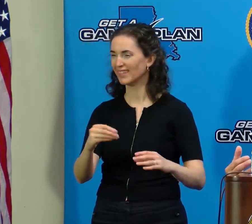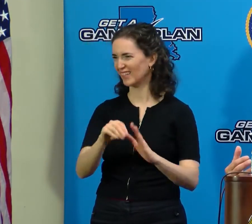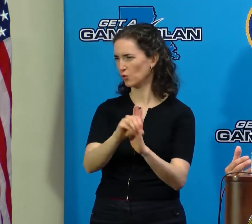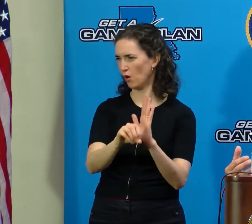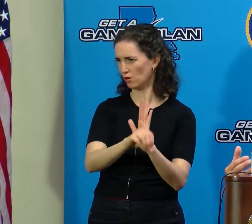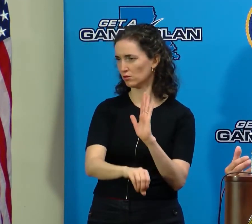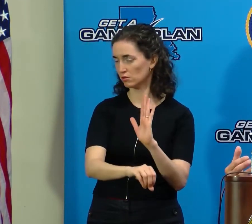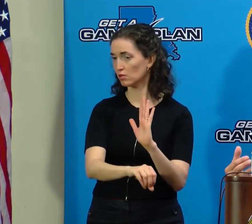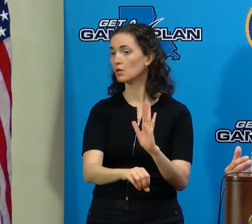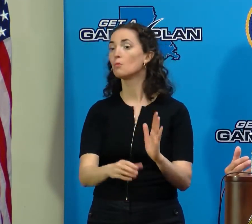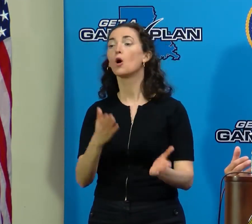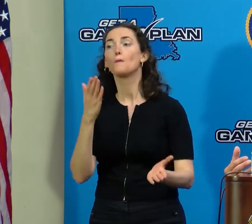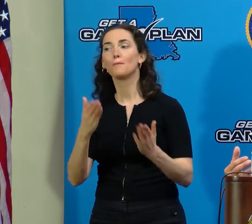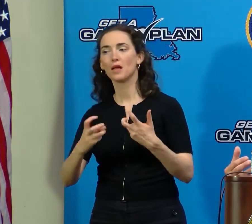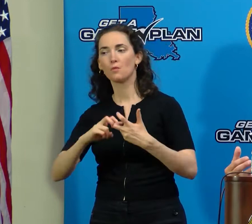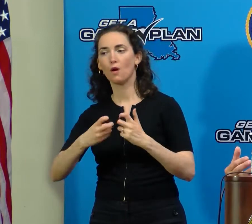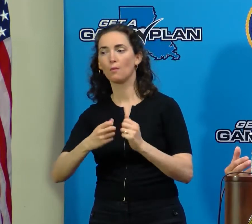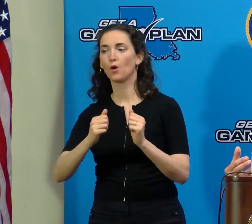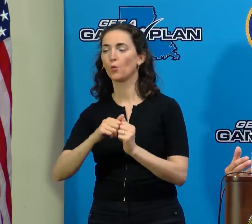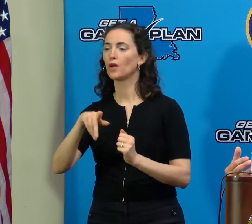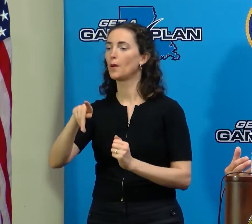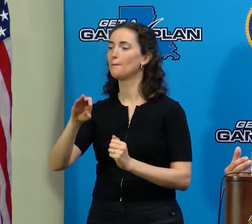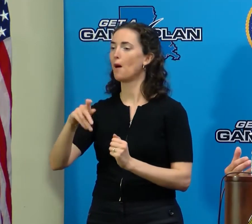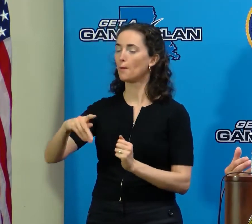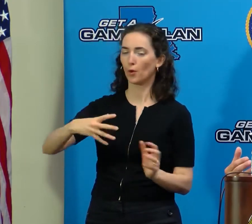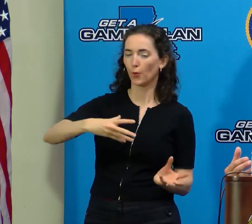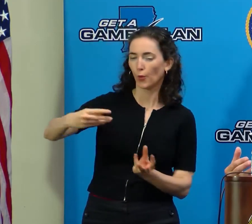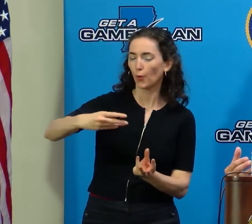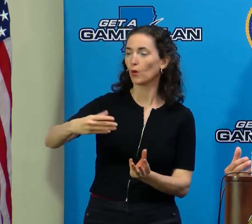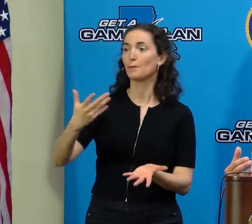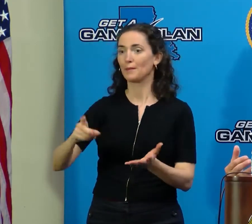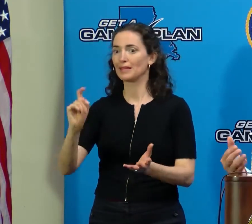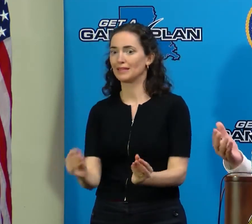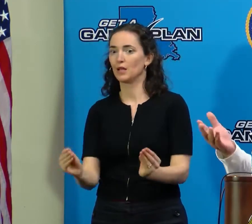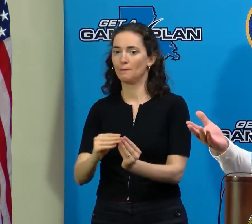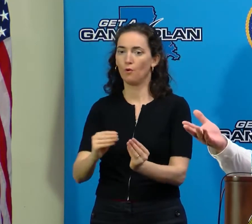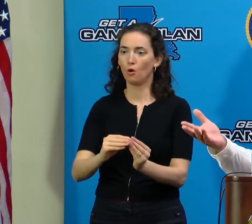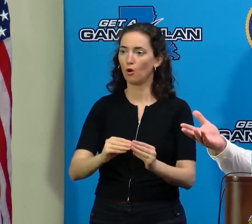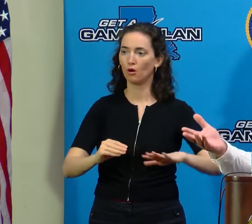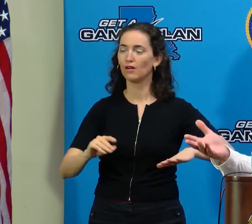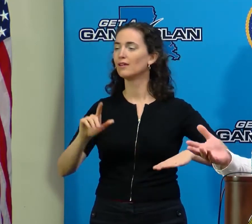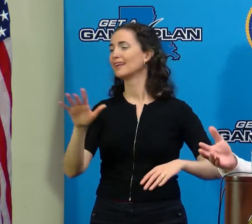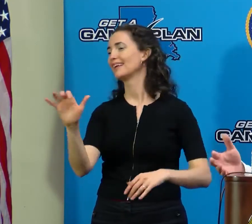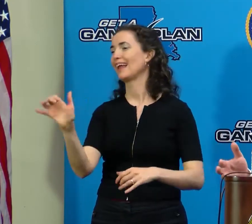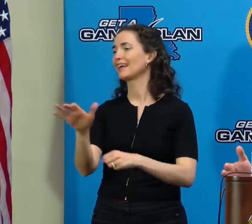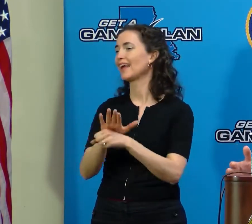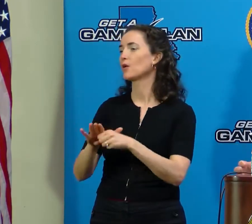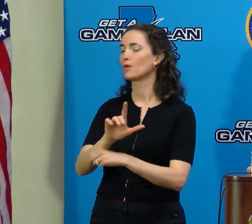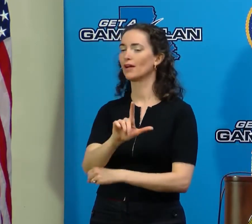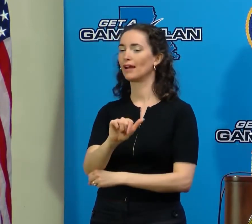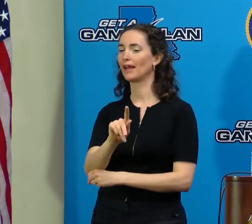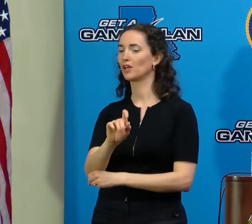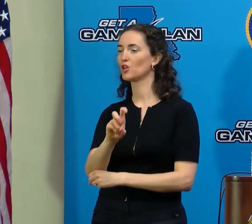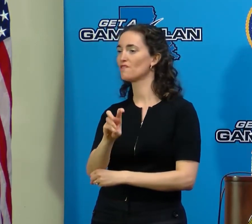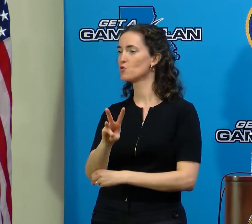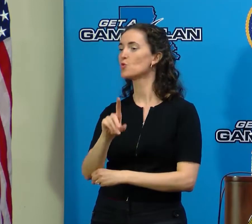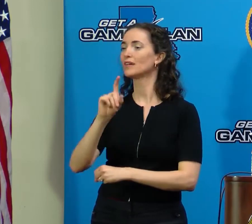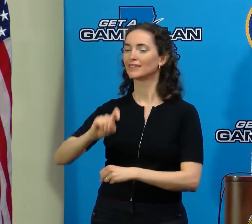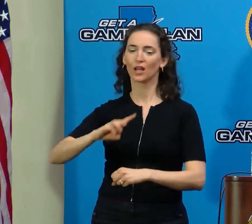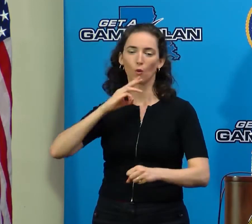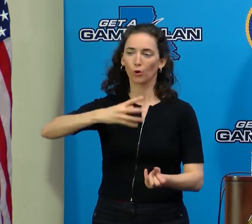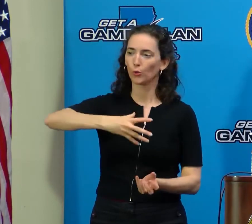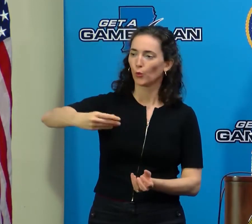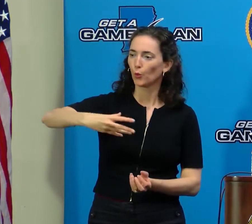Orleans, but there may be some pumping that's needed to get that water in the Lakeview area, for example, out and back